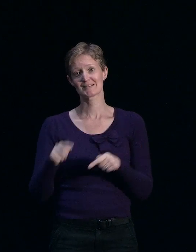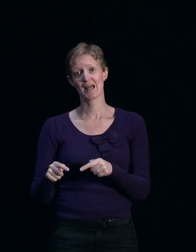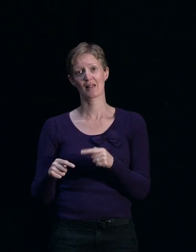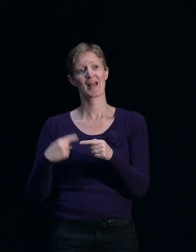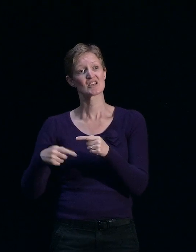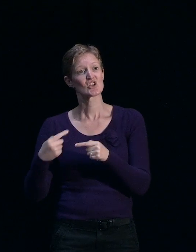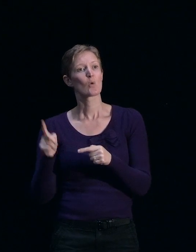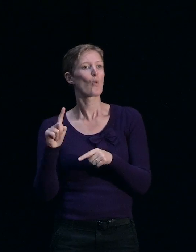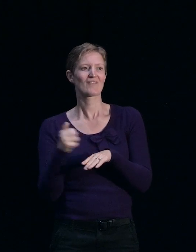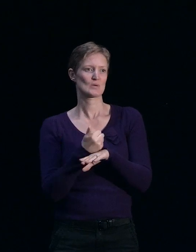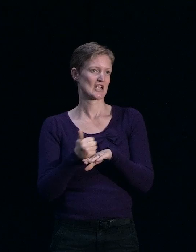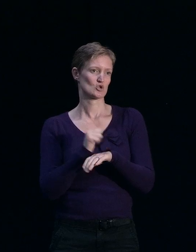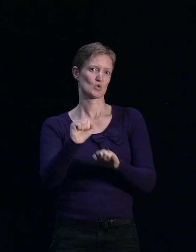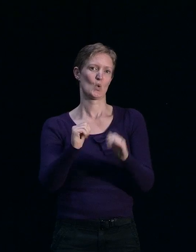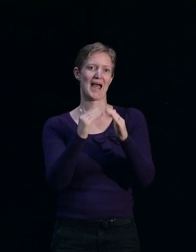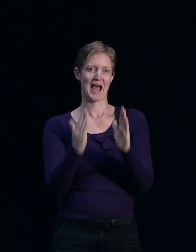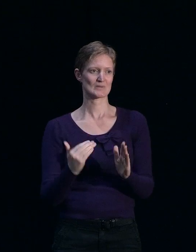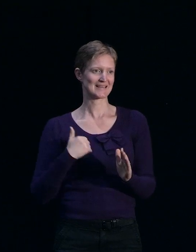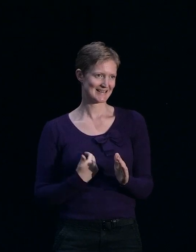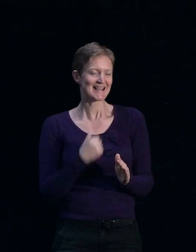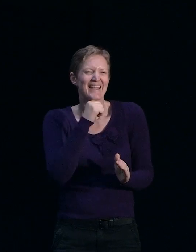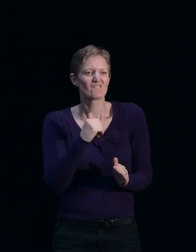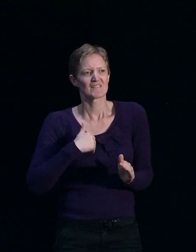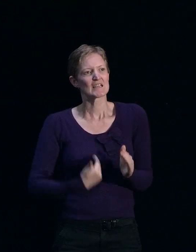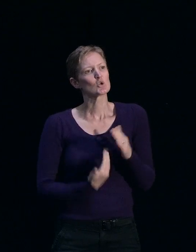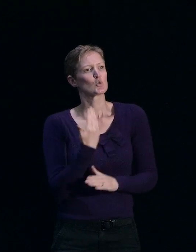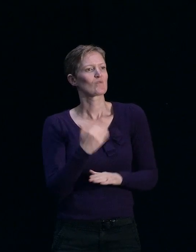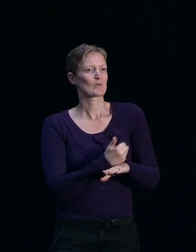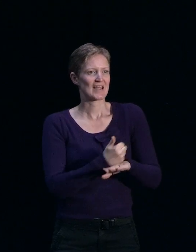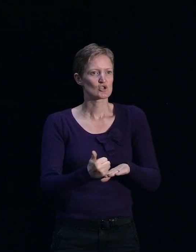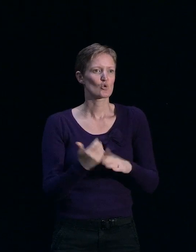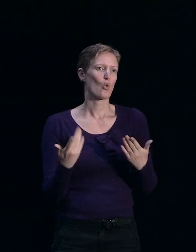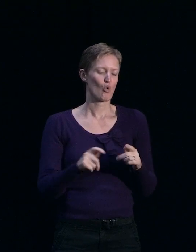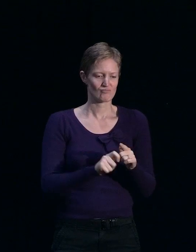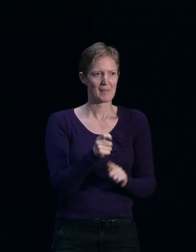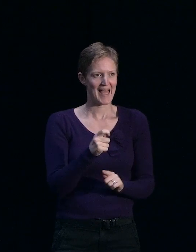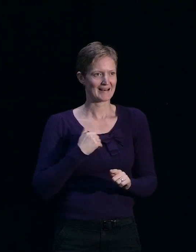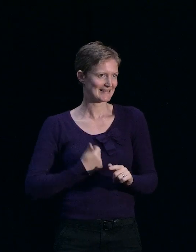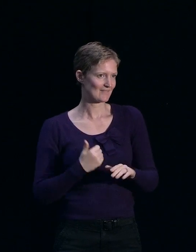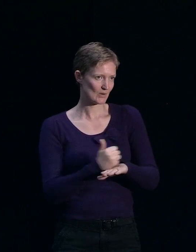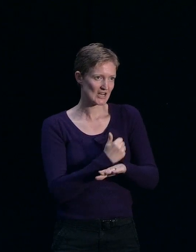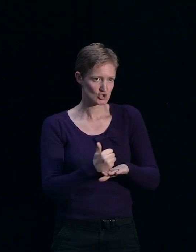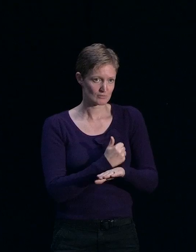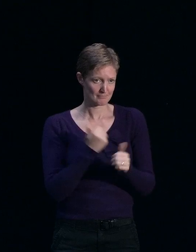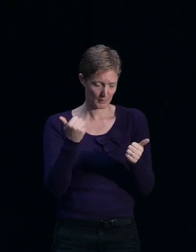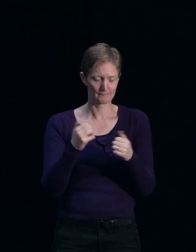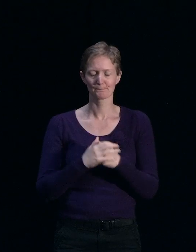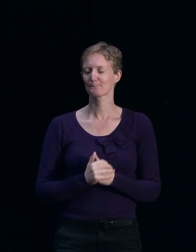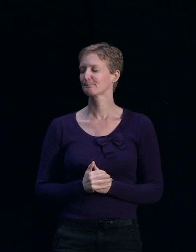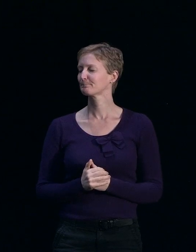foundations you need if you need new foundations or they need a major repair. Is that correct? Yes. Great.